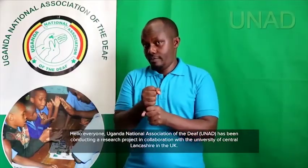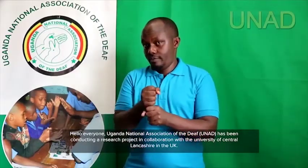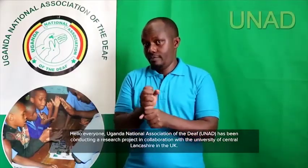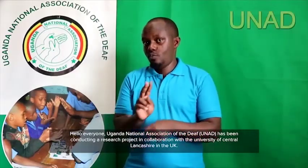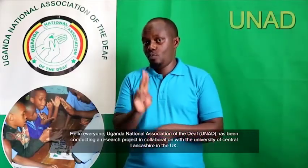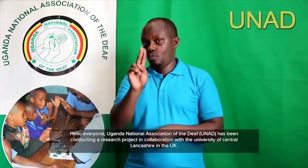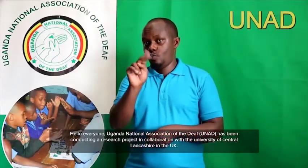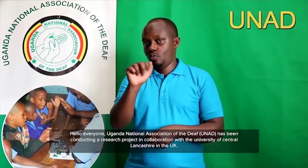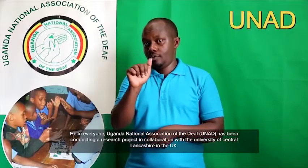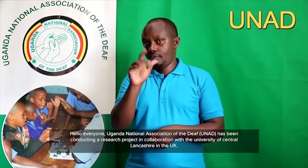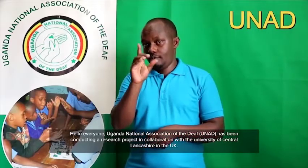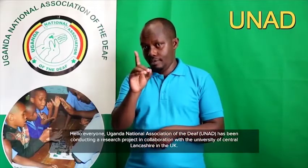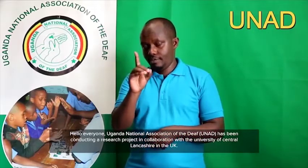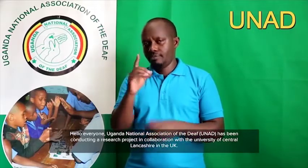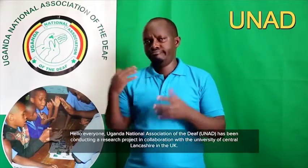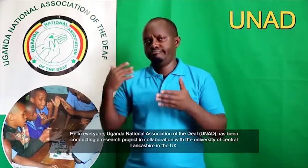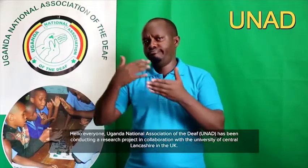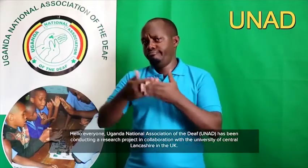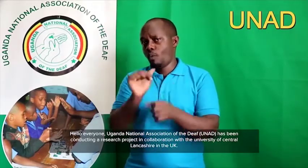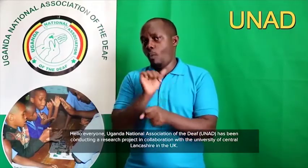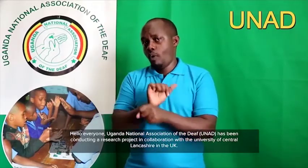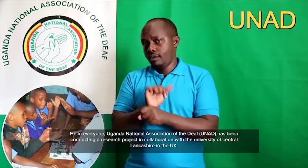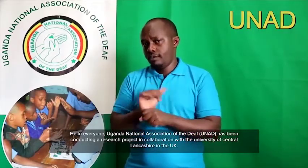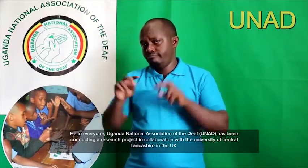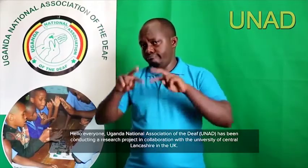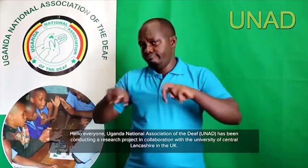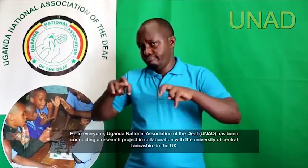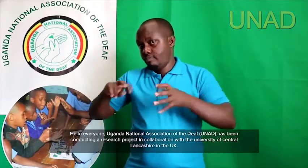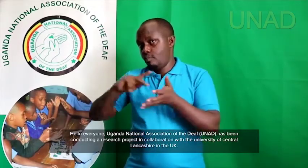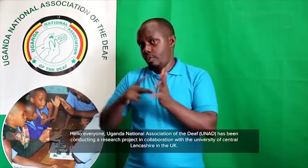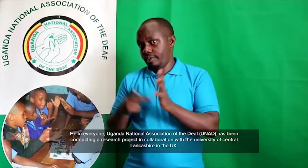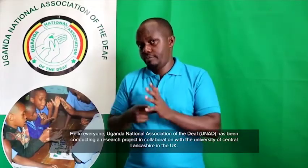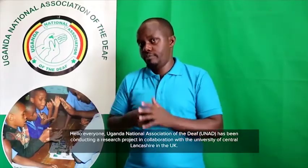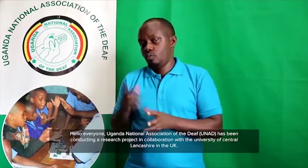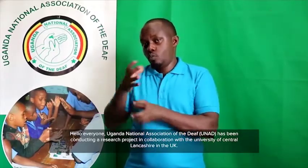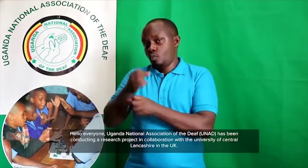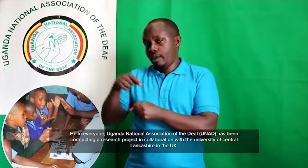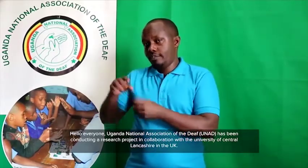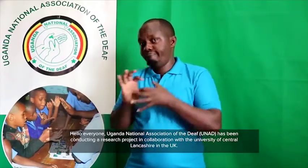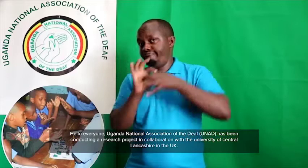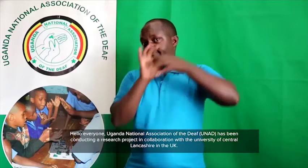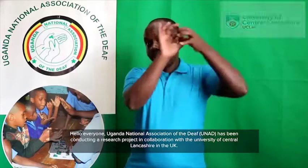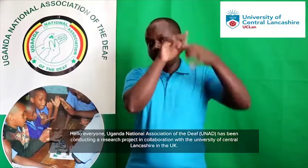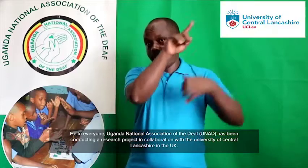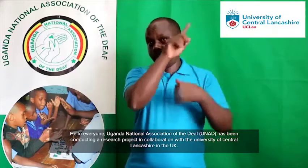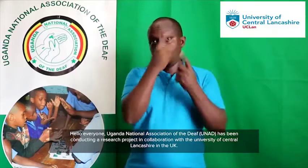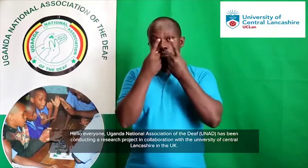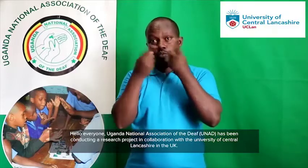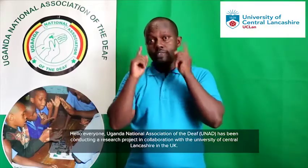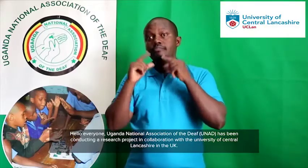Uganda National Association of the Deaf, UNAD, has been conducting a research project in collaboration with the